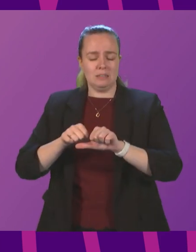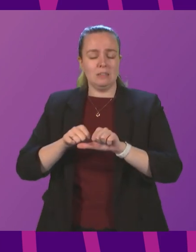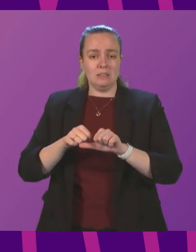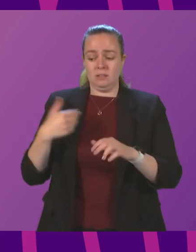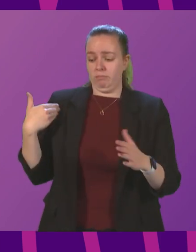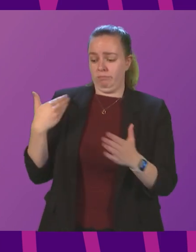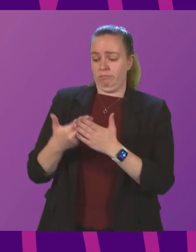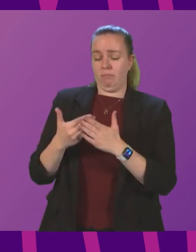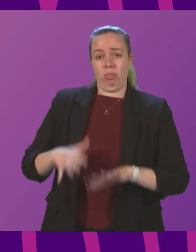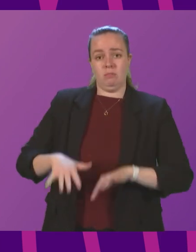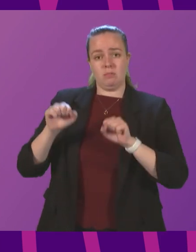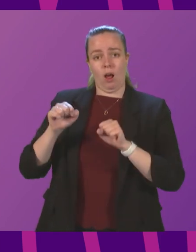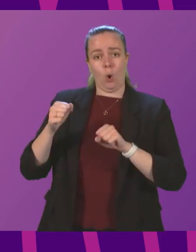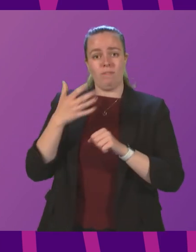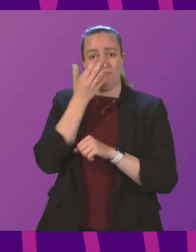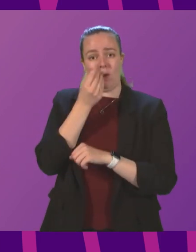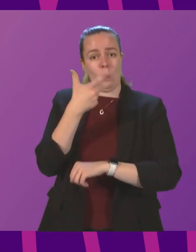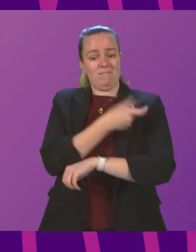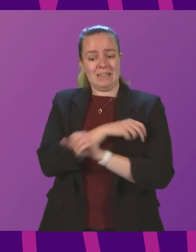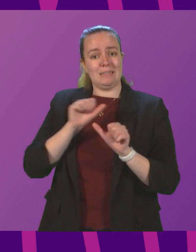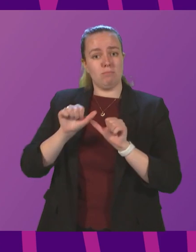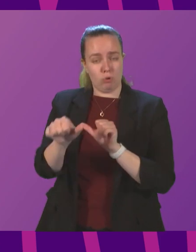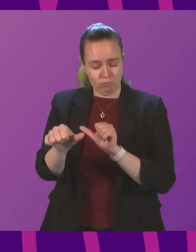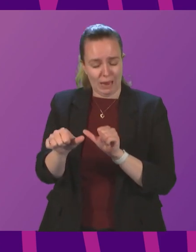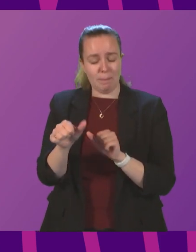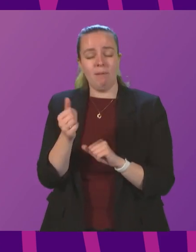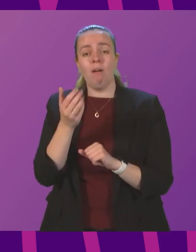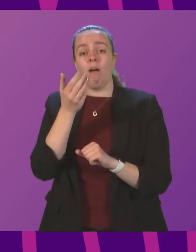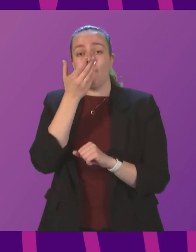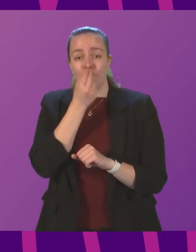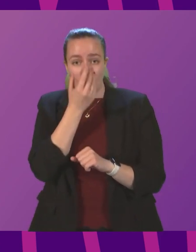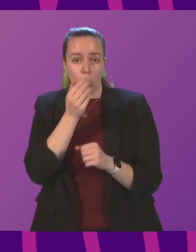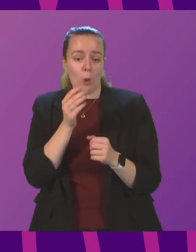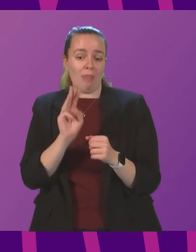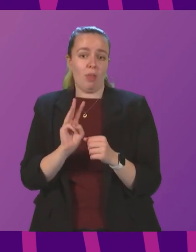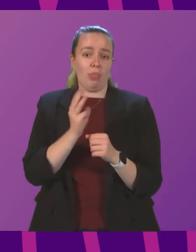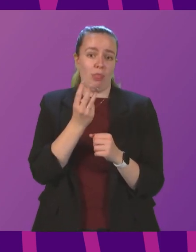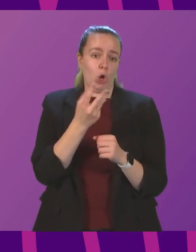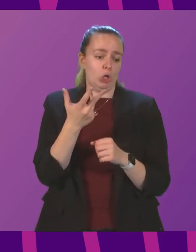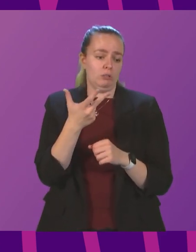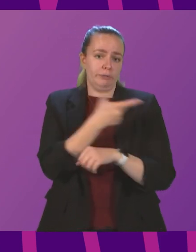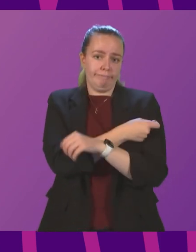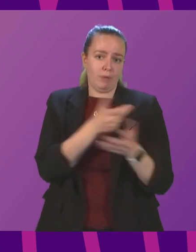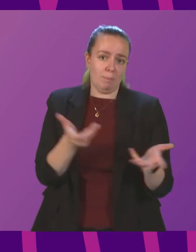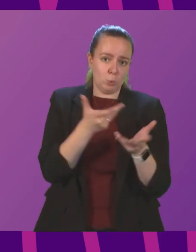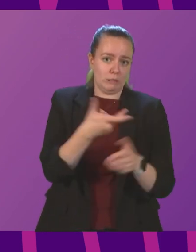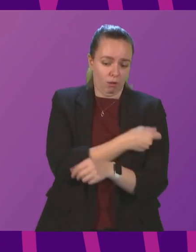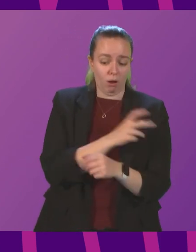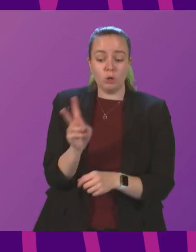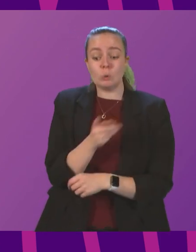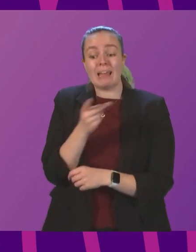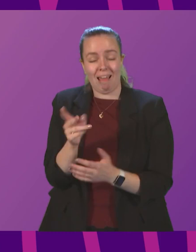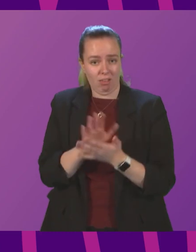since the start of the flu vaccination programme, taking flu and the third dose and booster programme together, we have